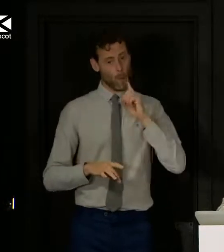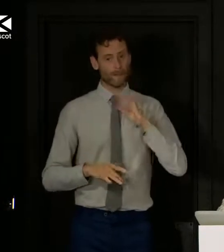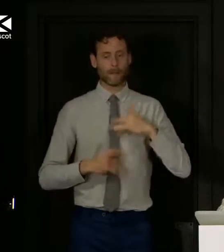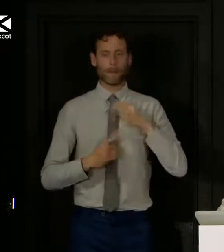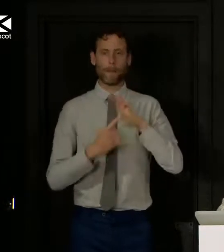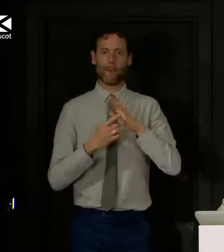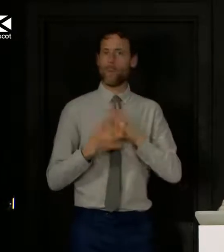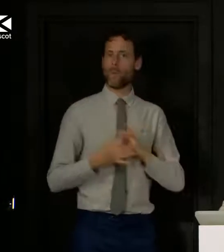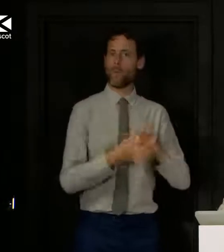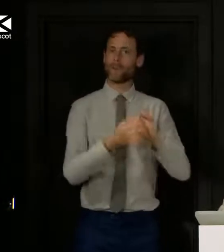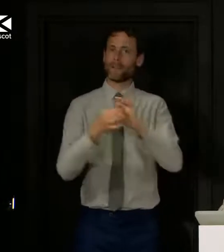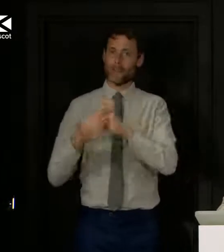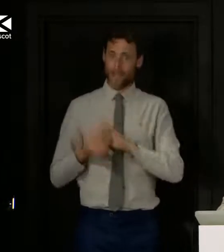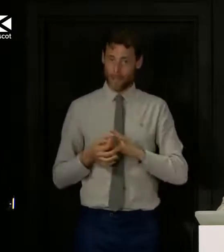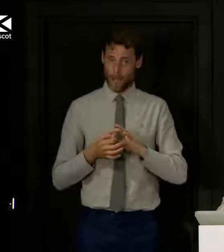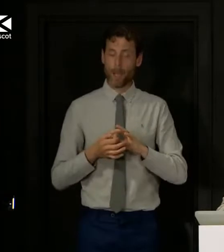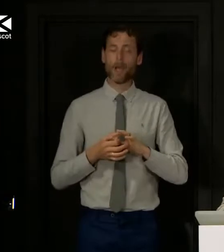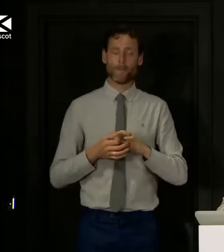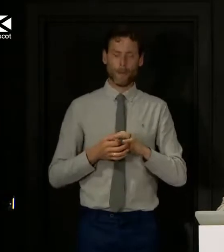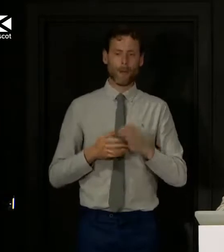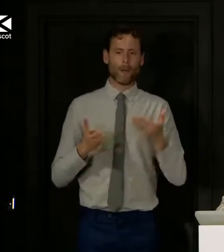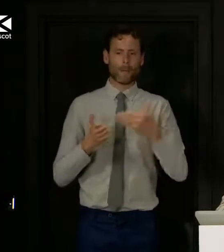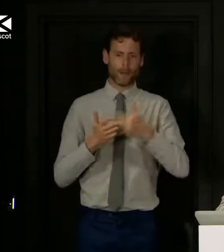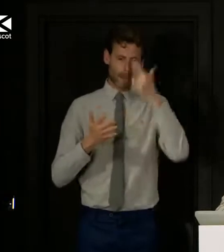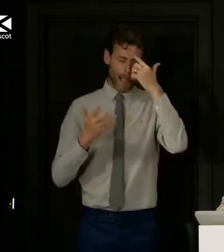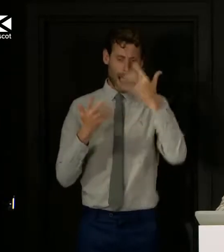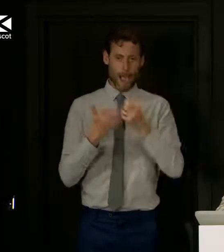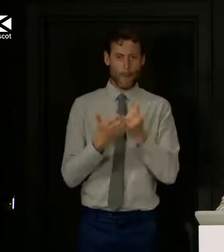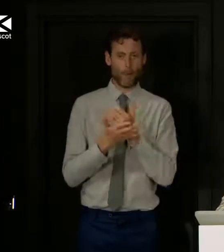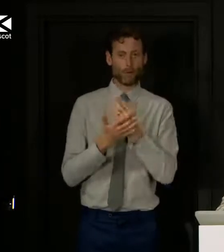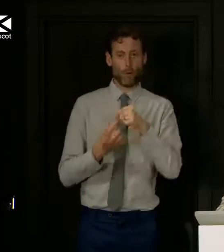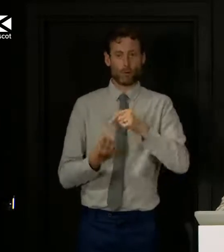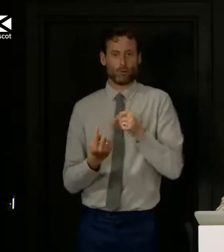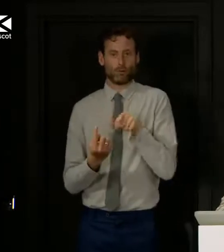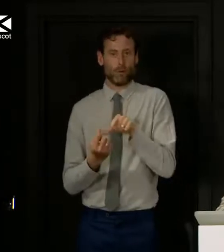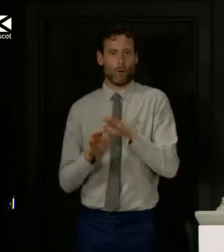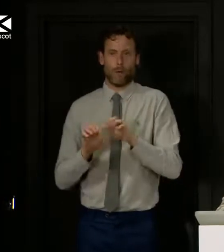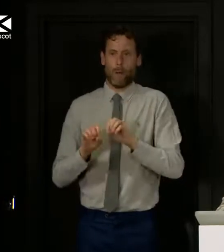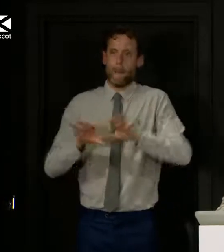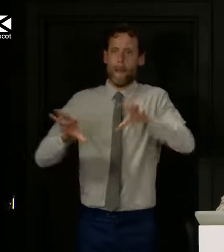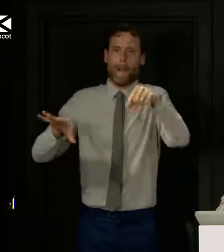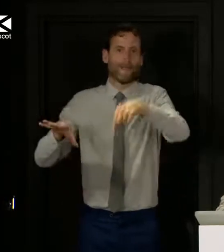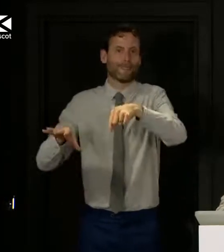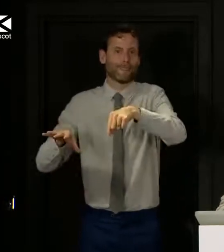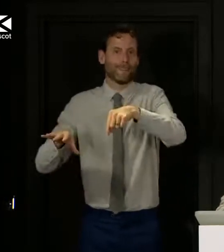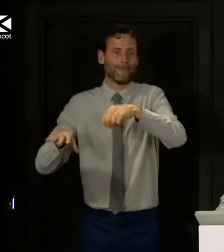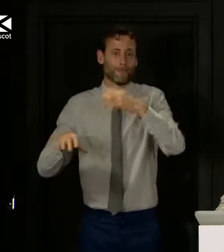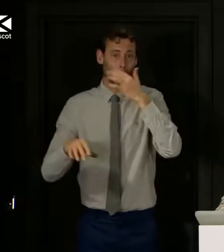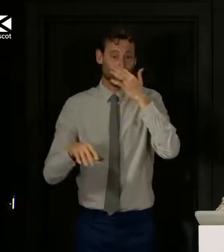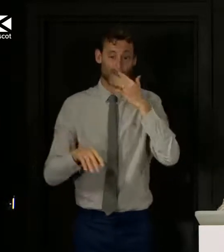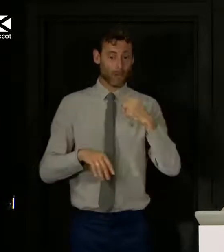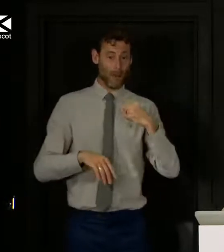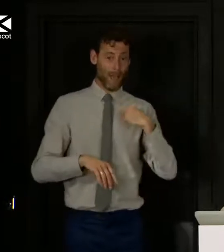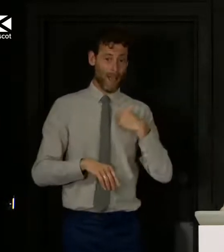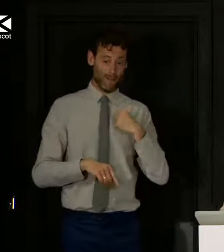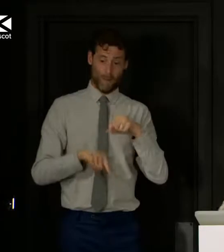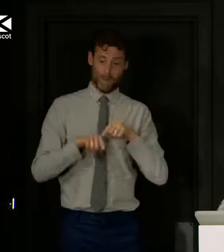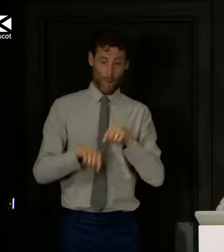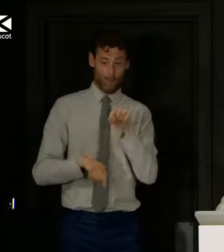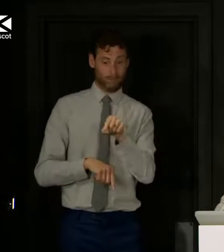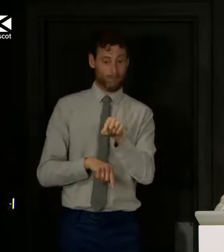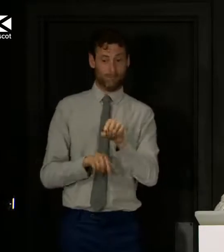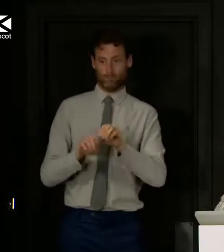Scotland, and everything I can to suppress this virus and get us back to some kind of normality. That's what will continue to guide my actions. And